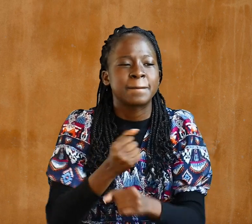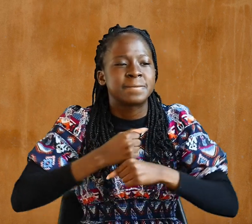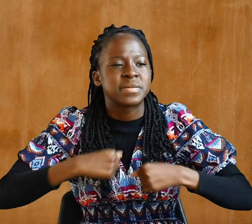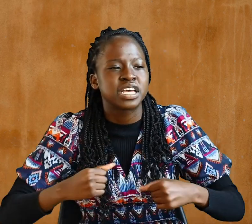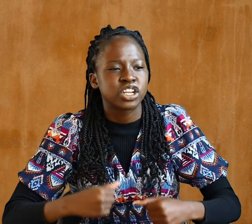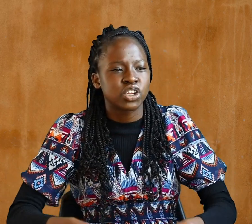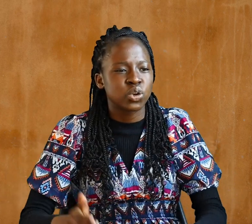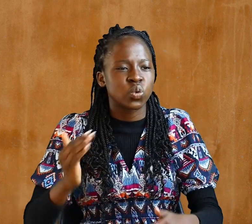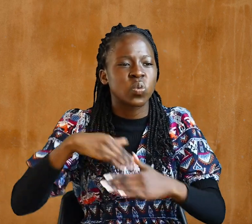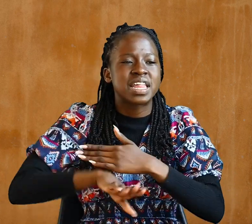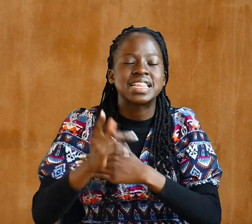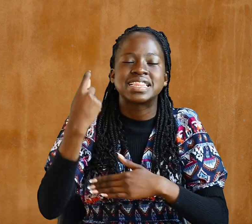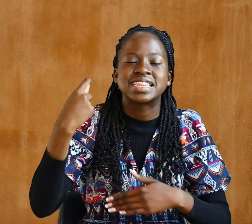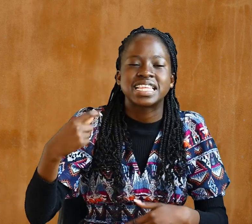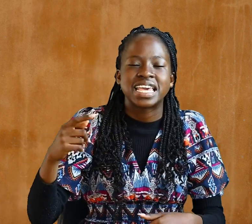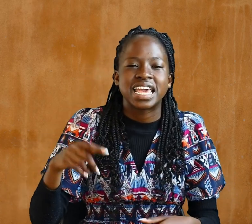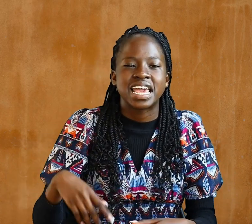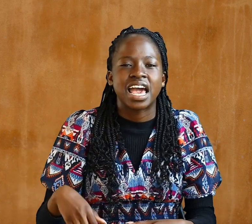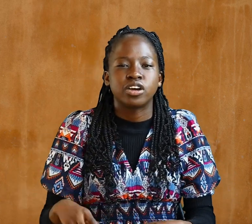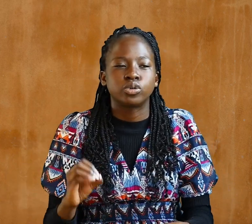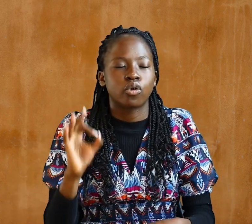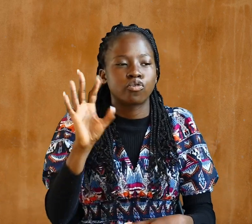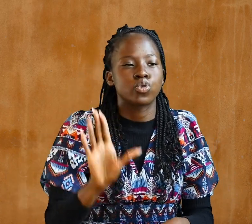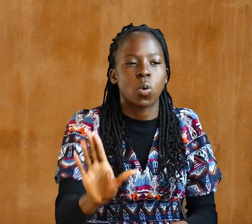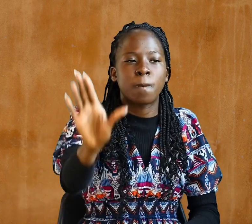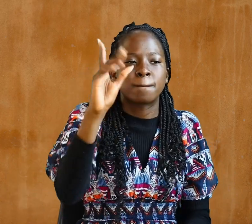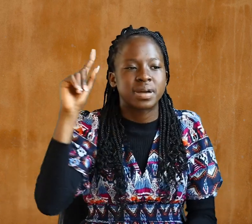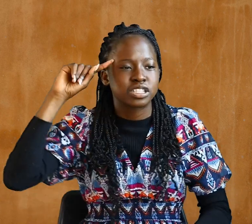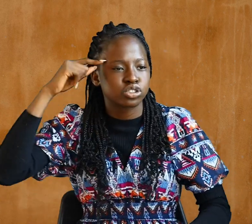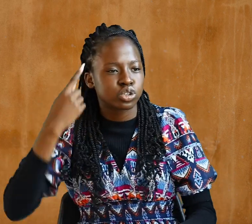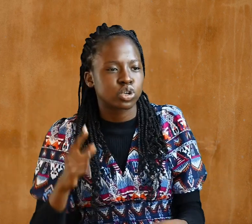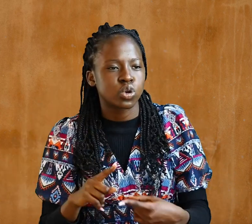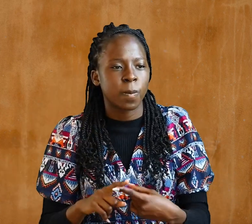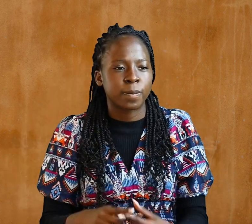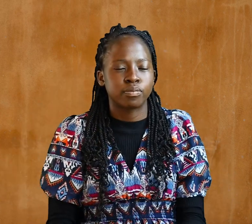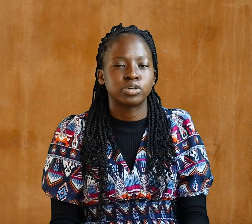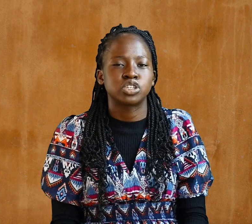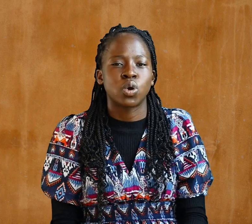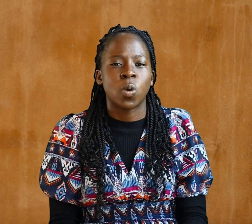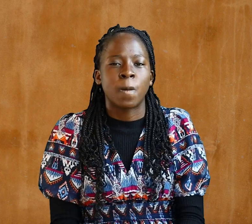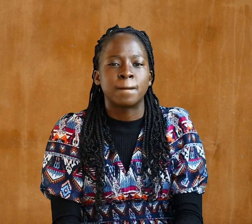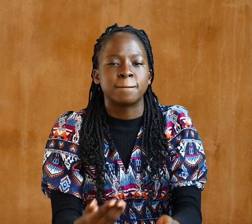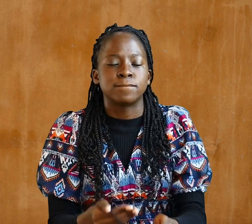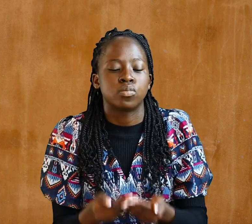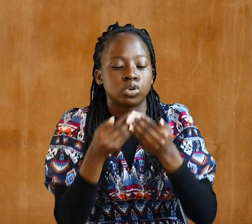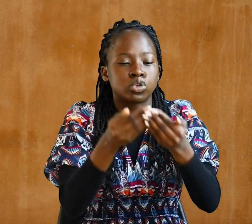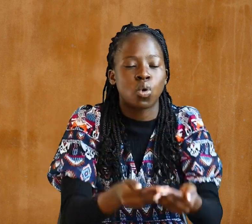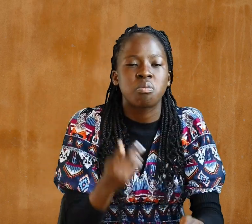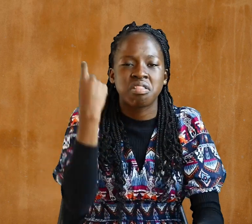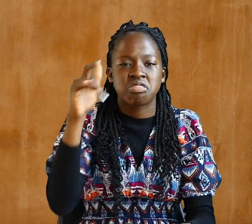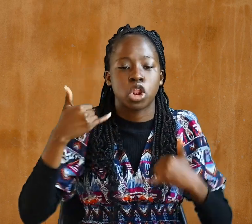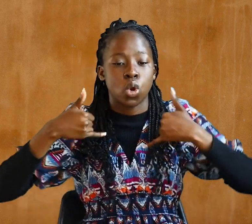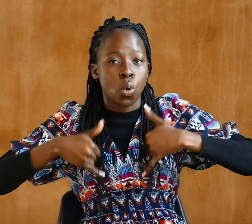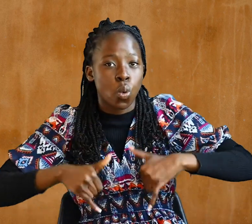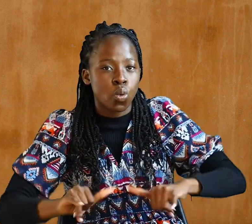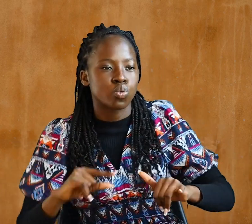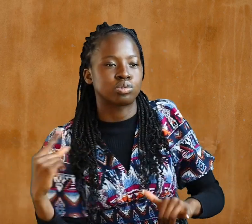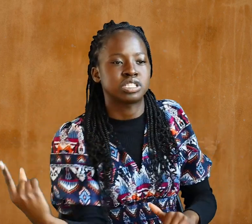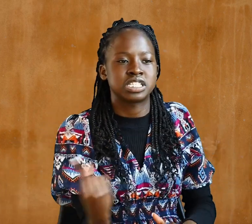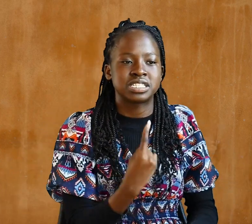self Created to be like God In true righteousness and holiness